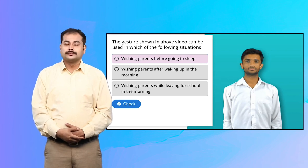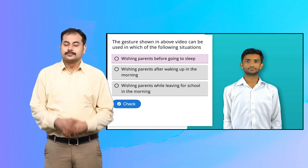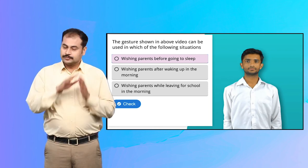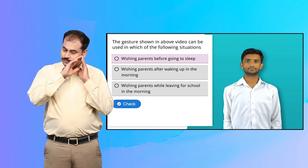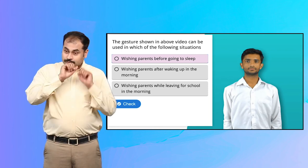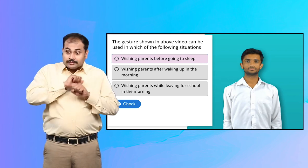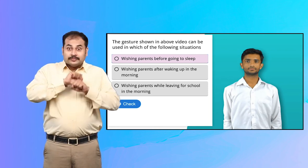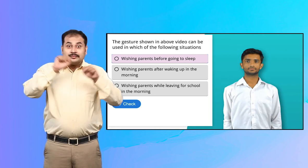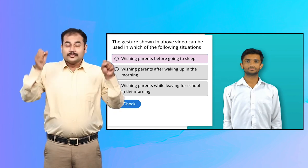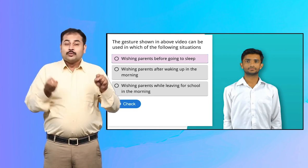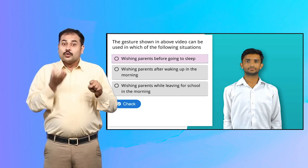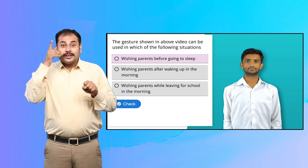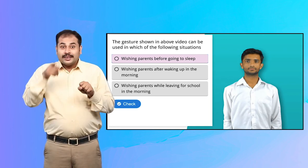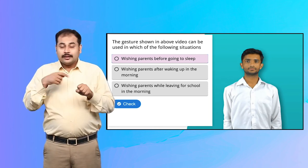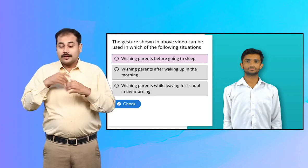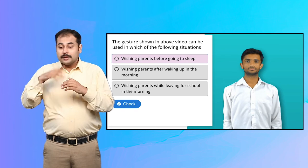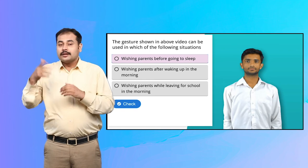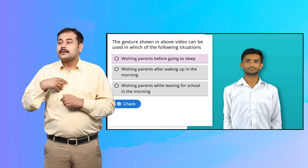Wishing parents after waking up in the morning.